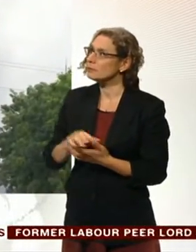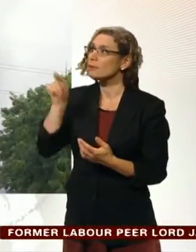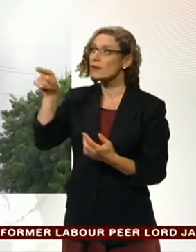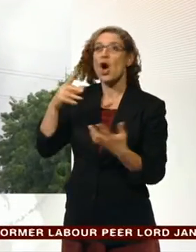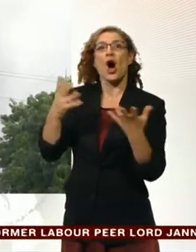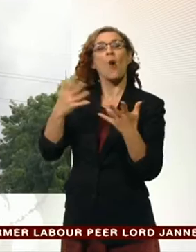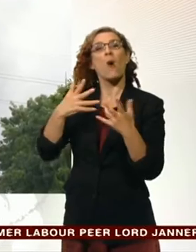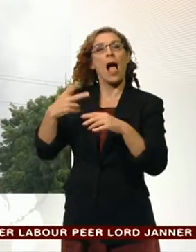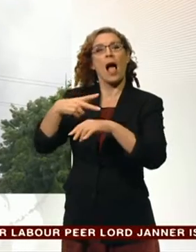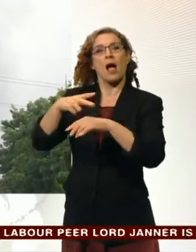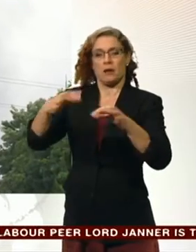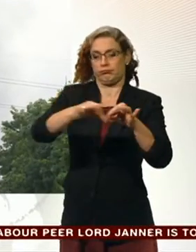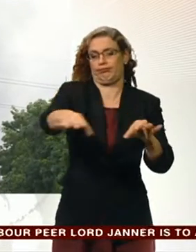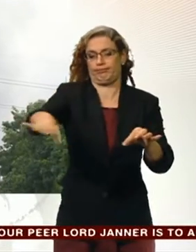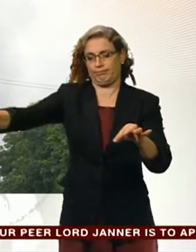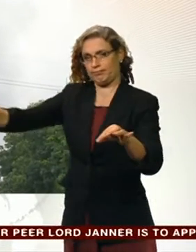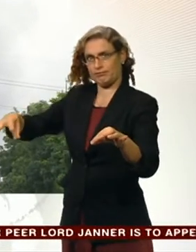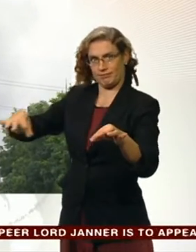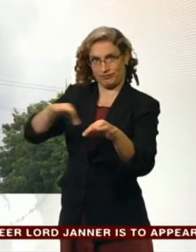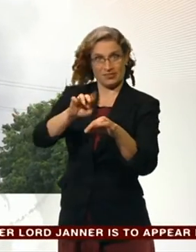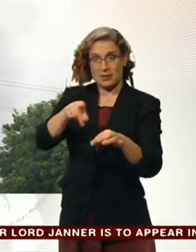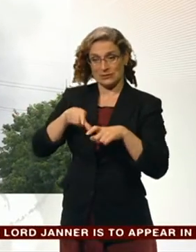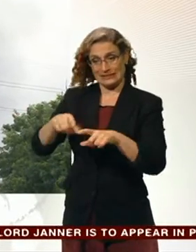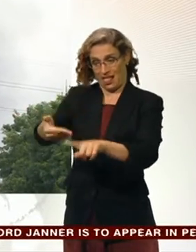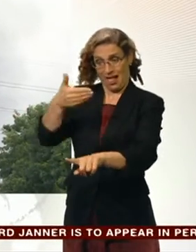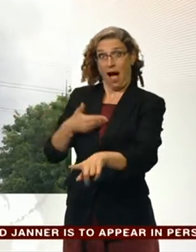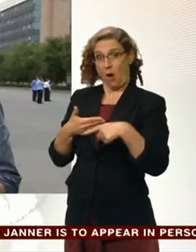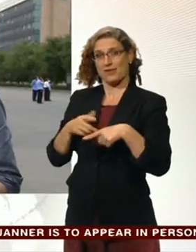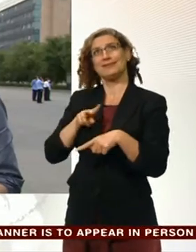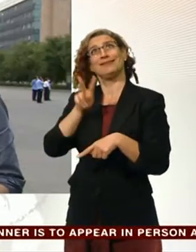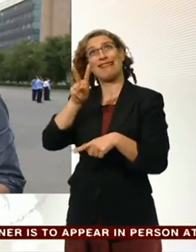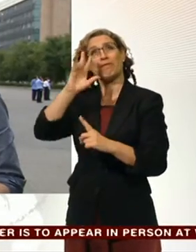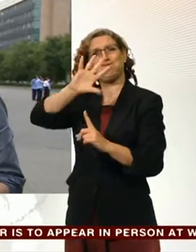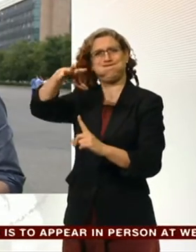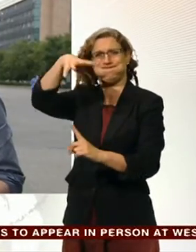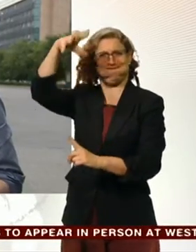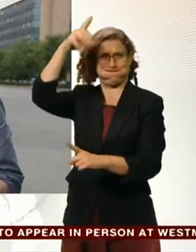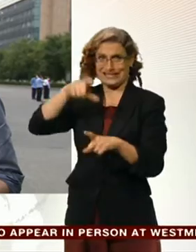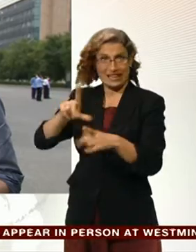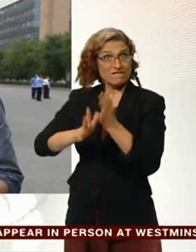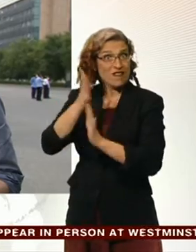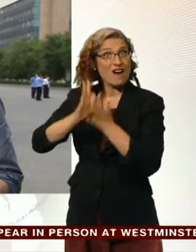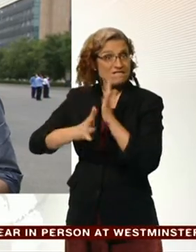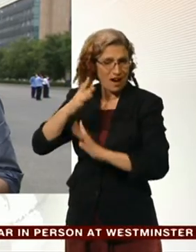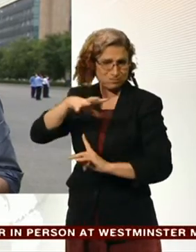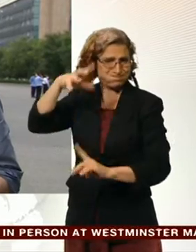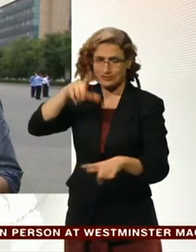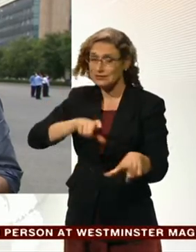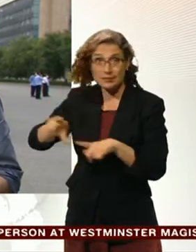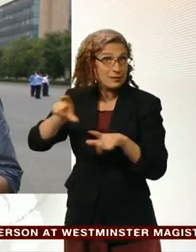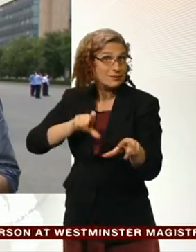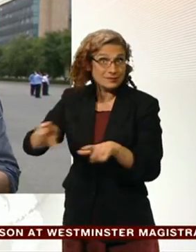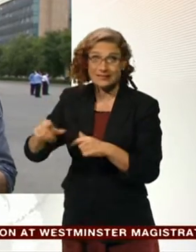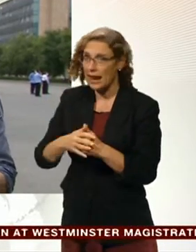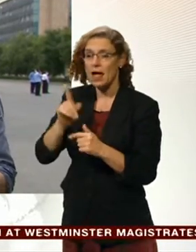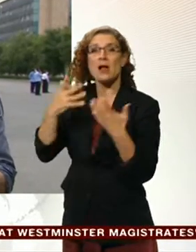kilometres away, you can still see the plumes of black smoke rising into the air. At the scene, the firefighters are working in carefully controlled